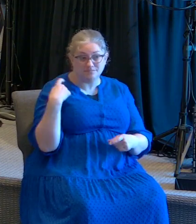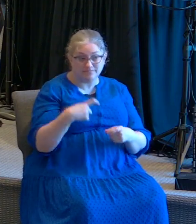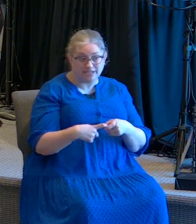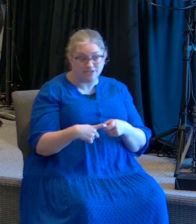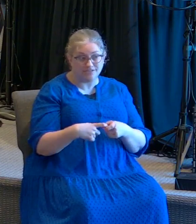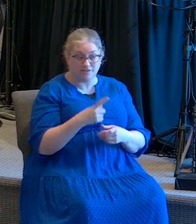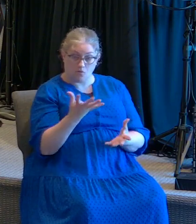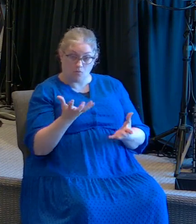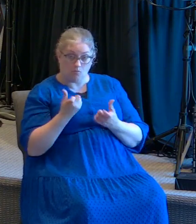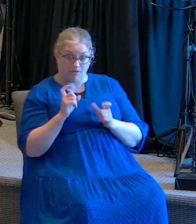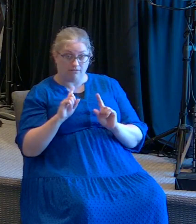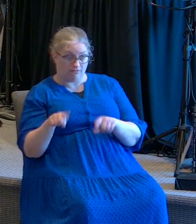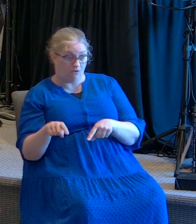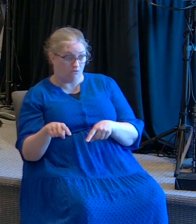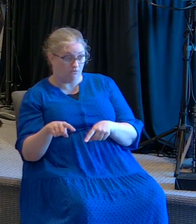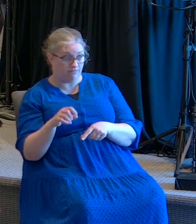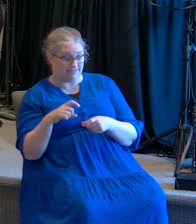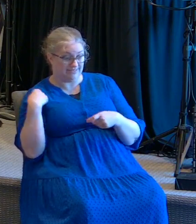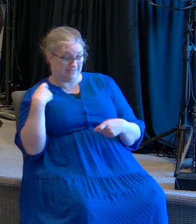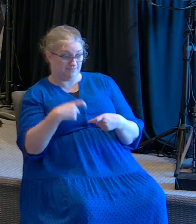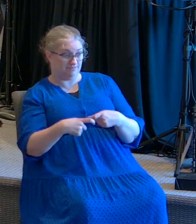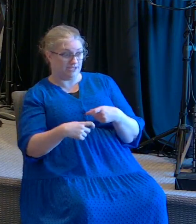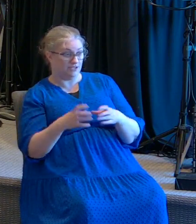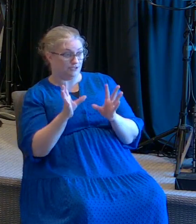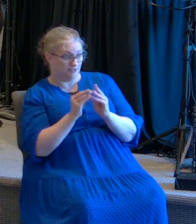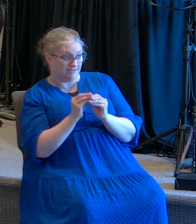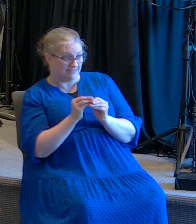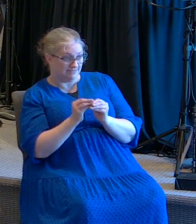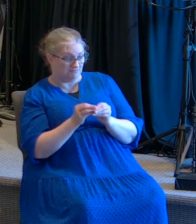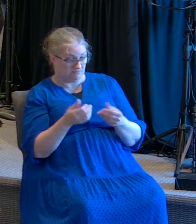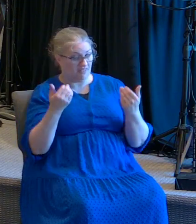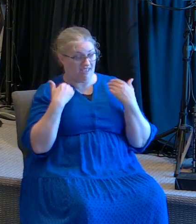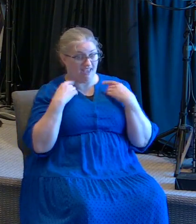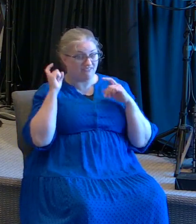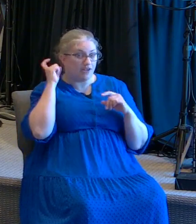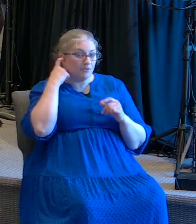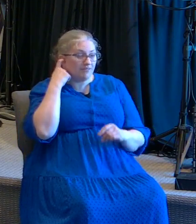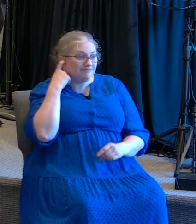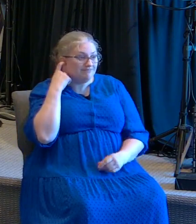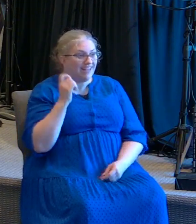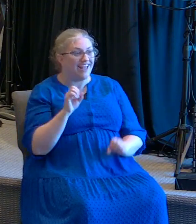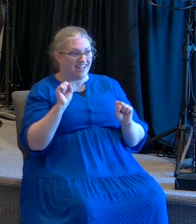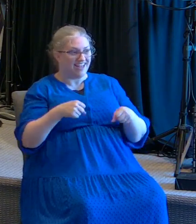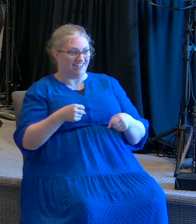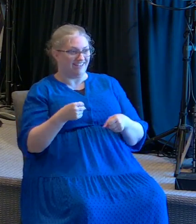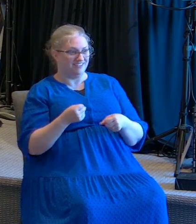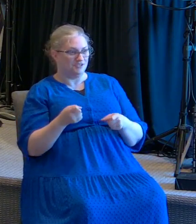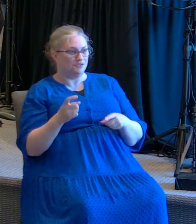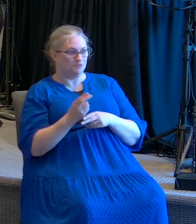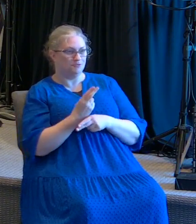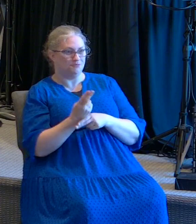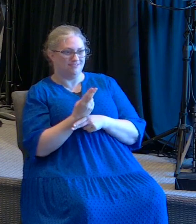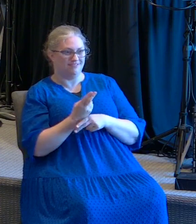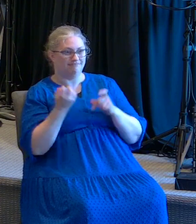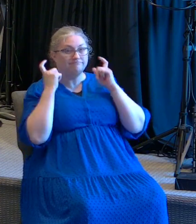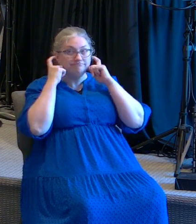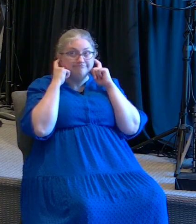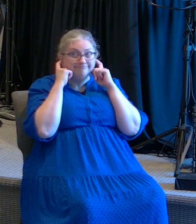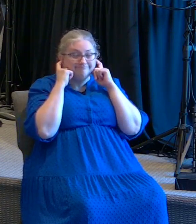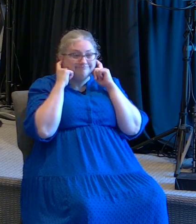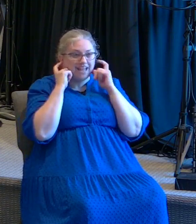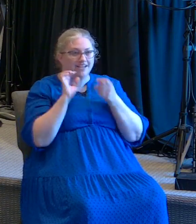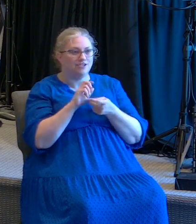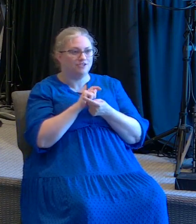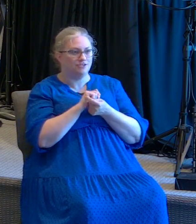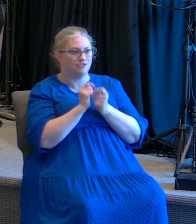the earbuds that you can wear. And for those who don't speak English, there are the microphones for those who don't